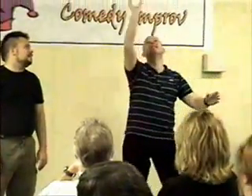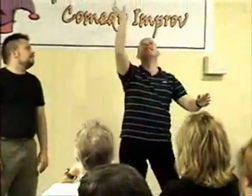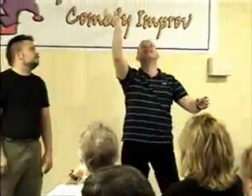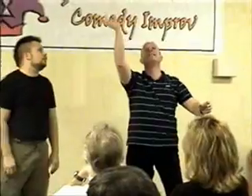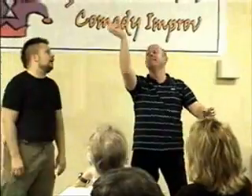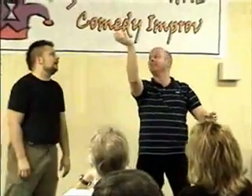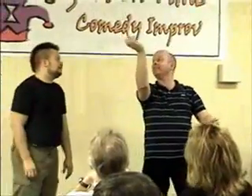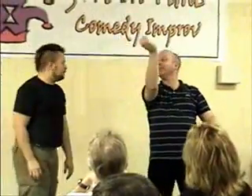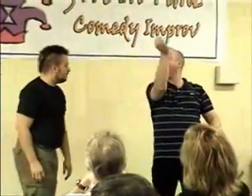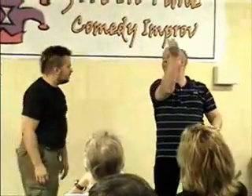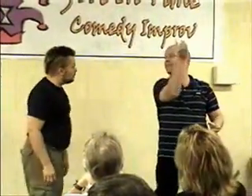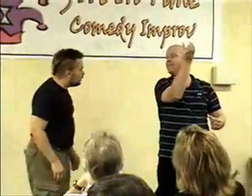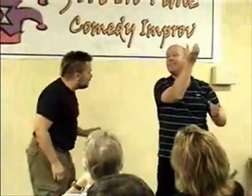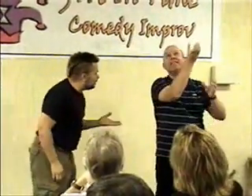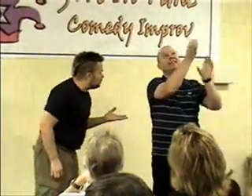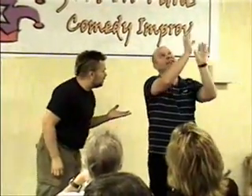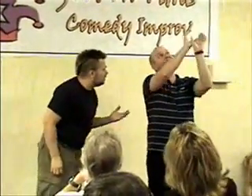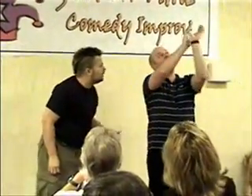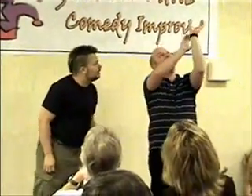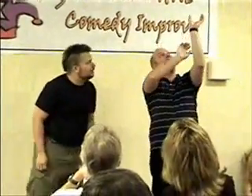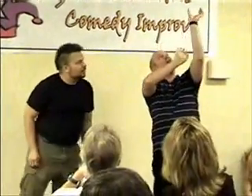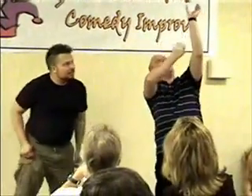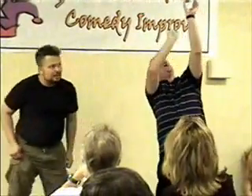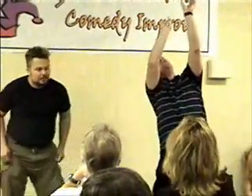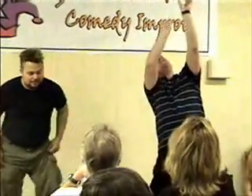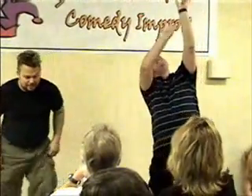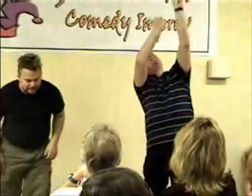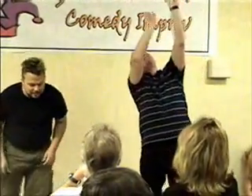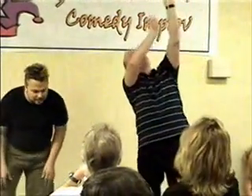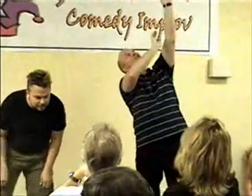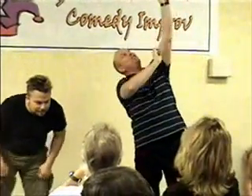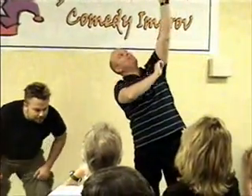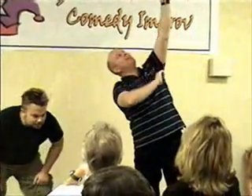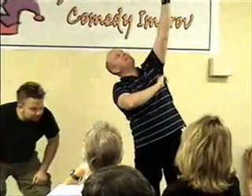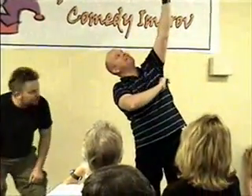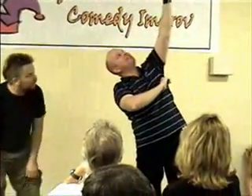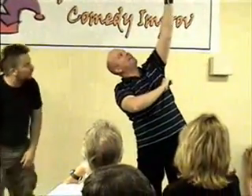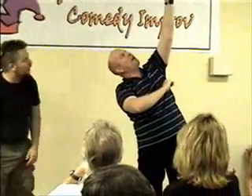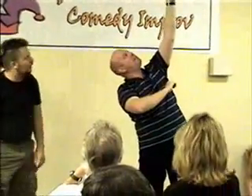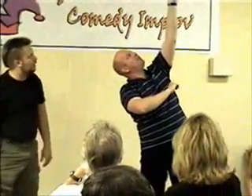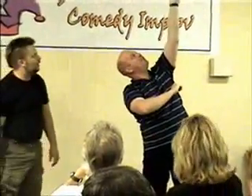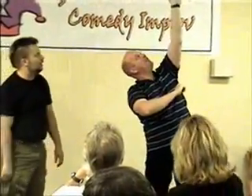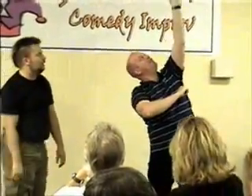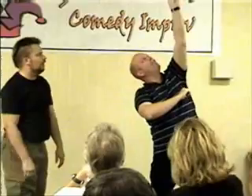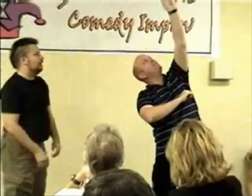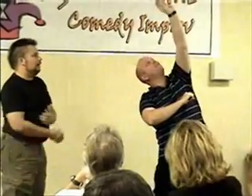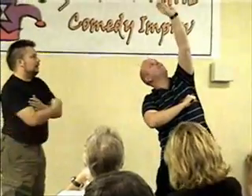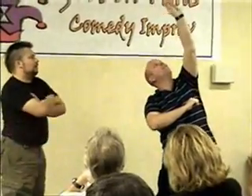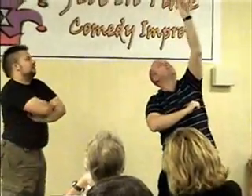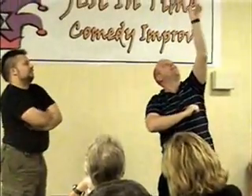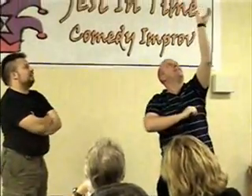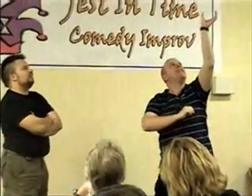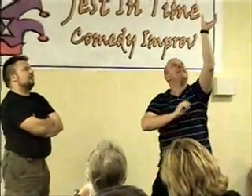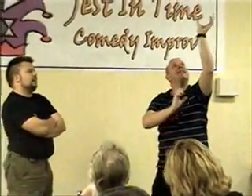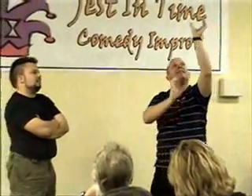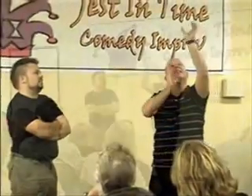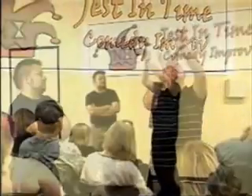Tame your wild impulses, will you? Underneath that, just look at that detail. Absolutely incredible. Very nice.